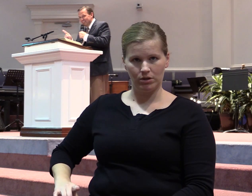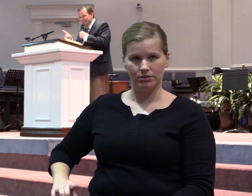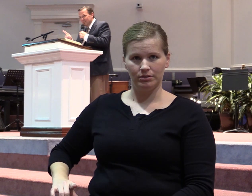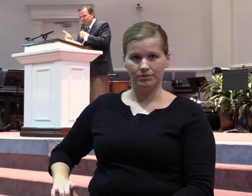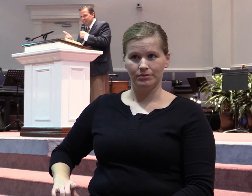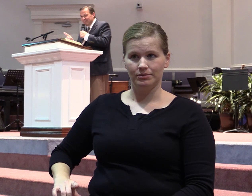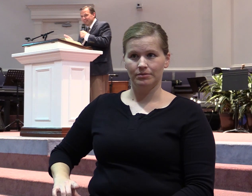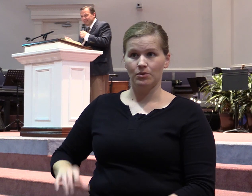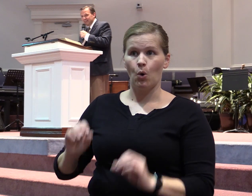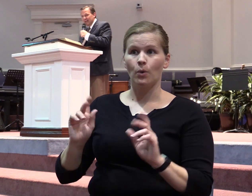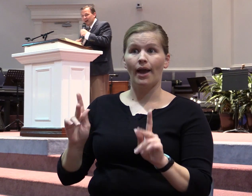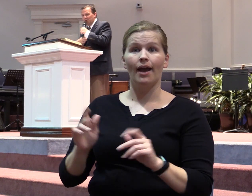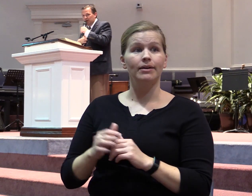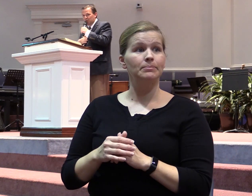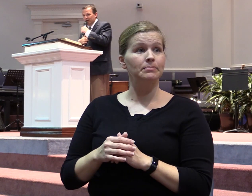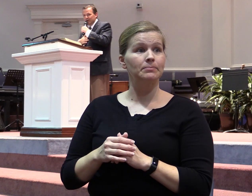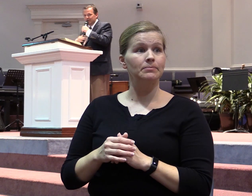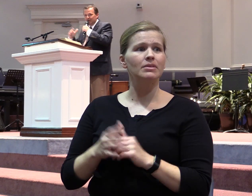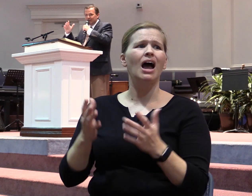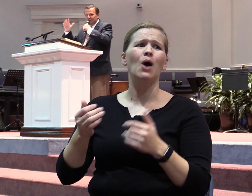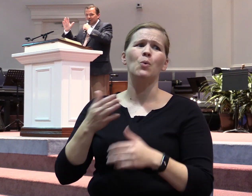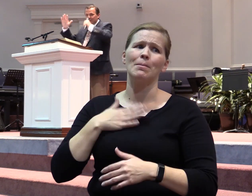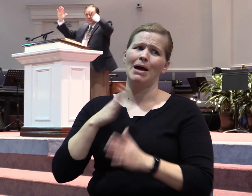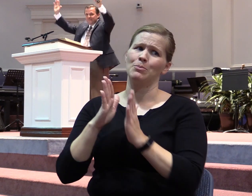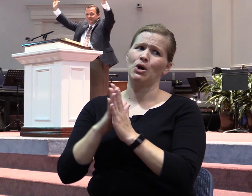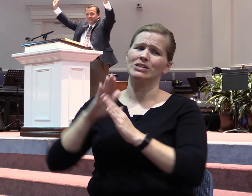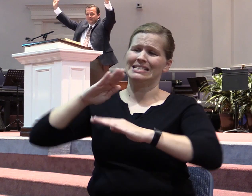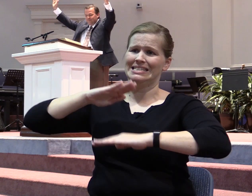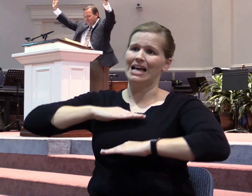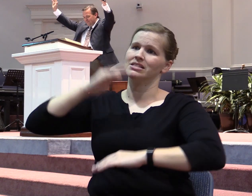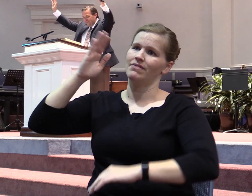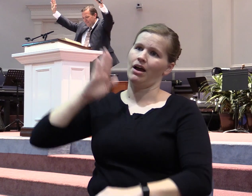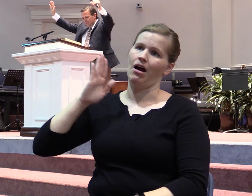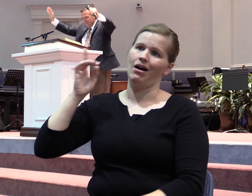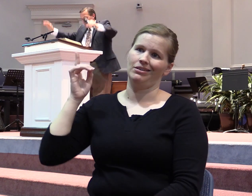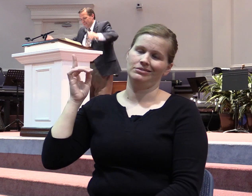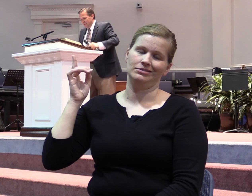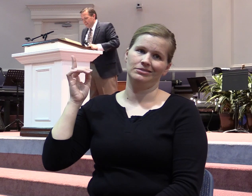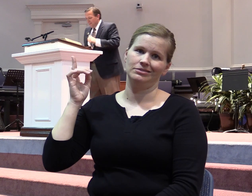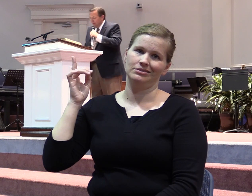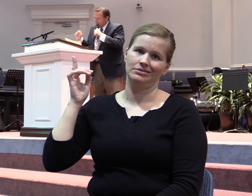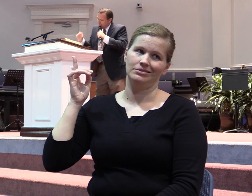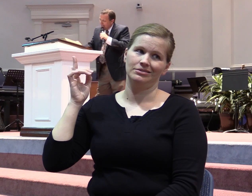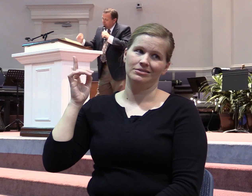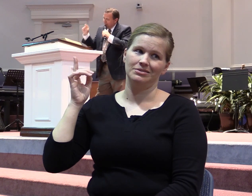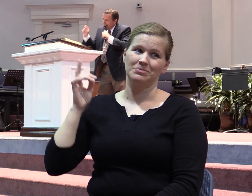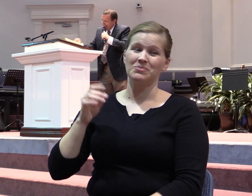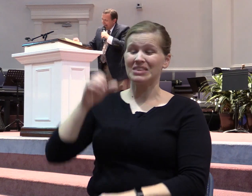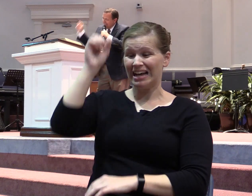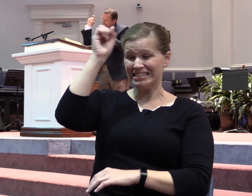Okay. I want my prayers to please the Lord. Right. Amen. That Solomon had asked